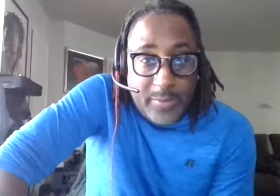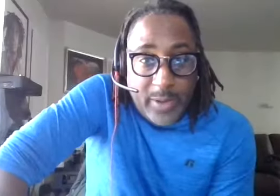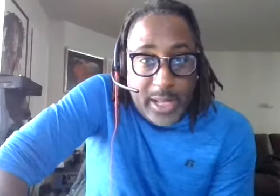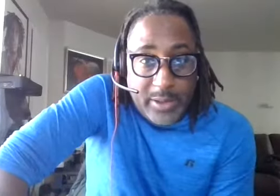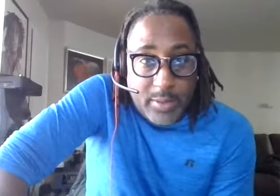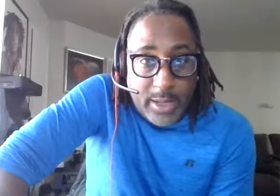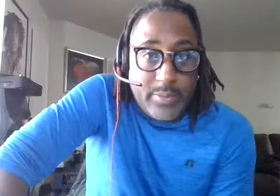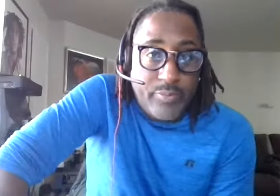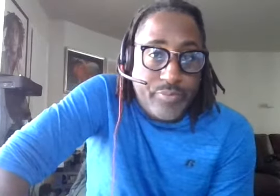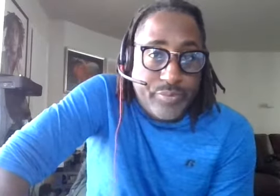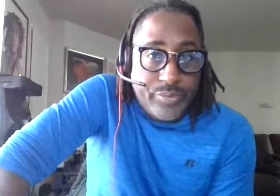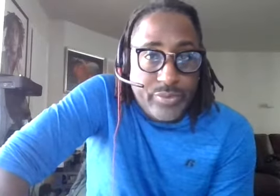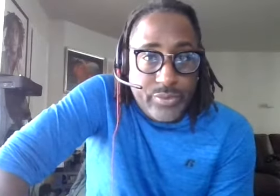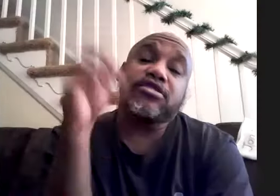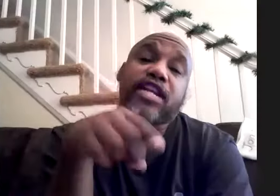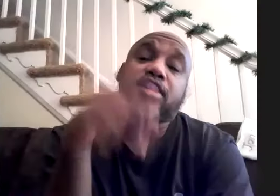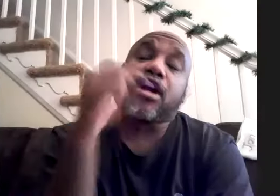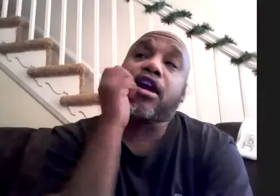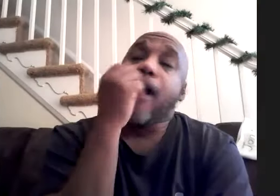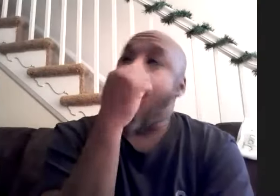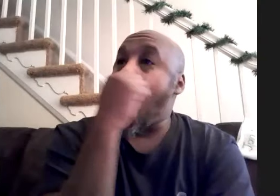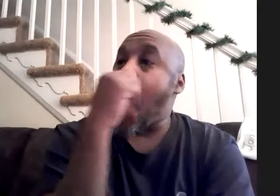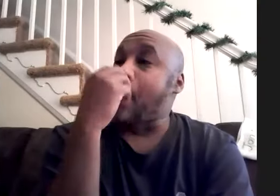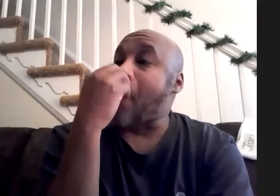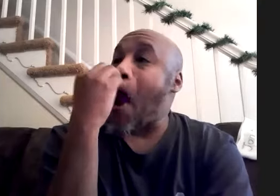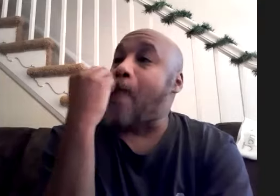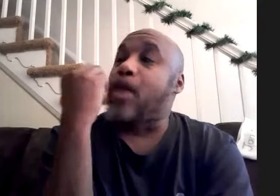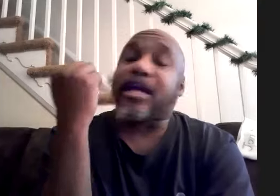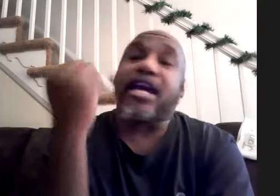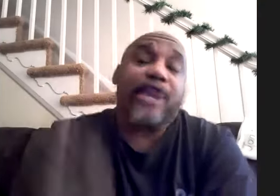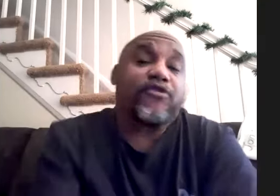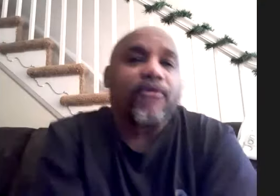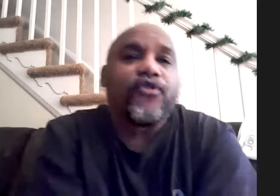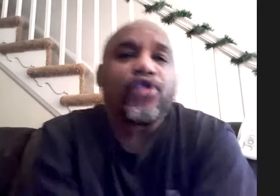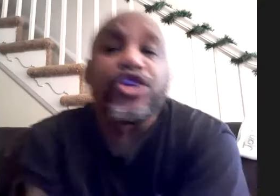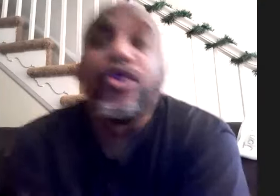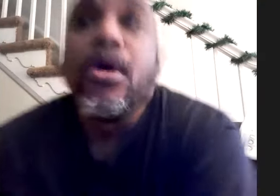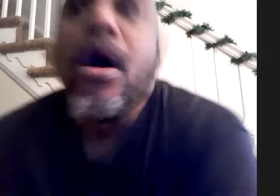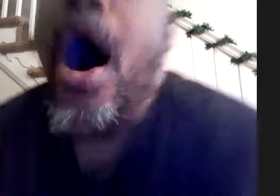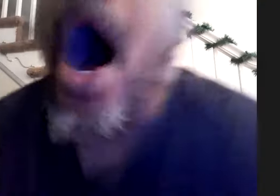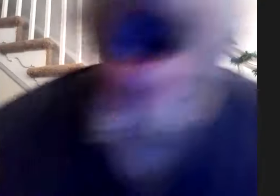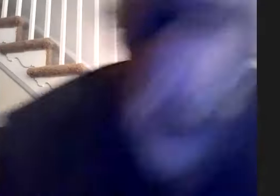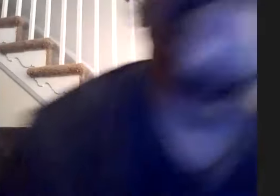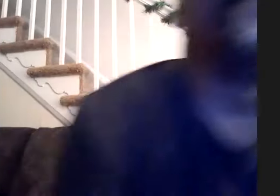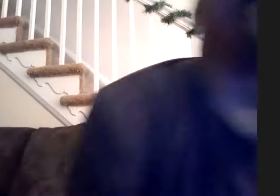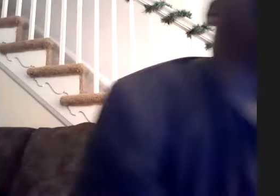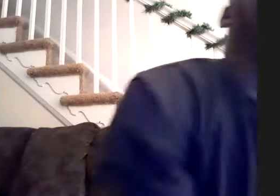anthony from van halen yeah michael anthony van halen stanley clark um mark king from level 42 um wow